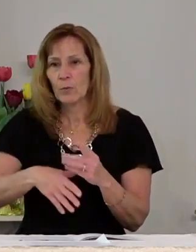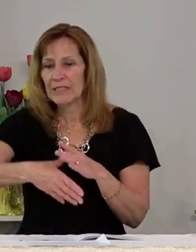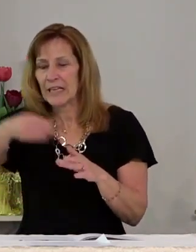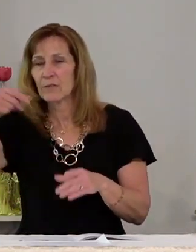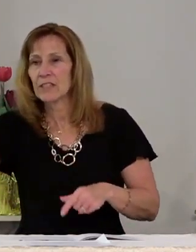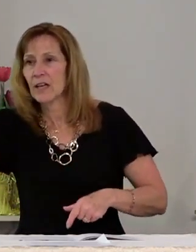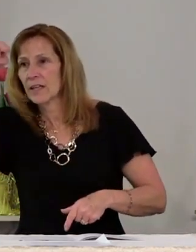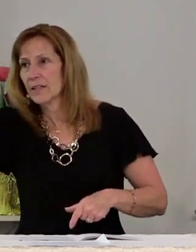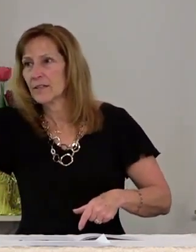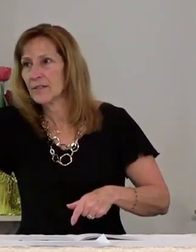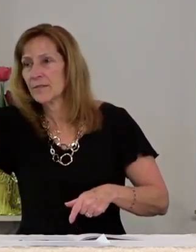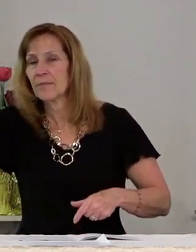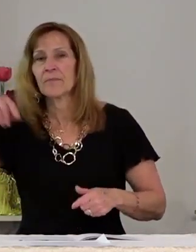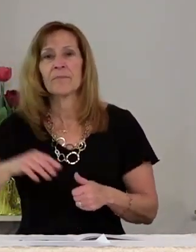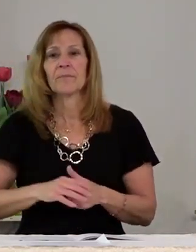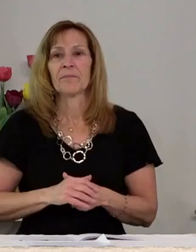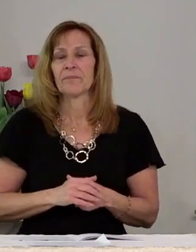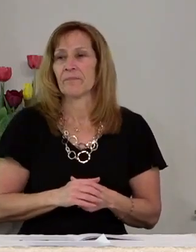outside